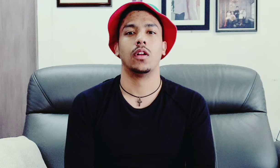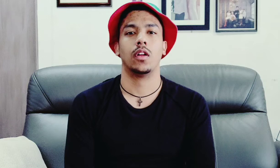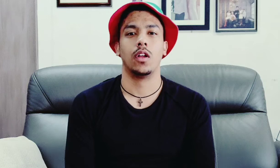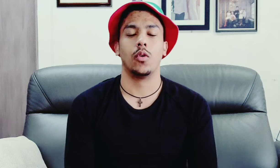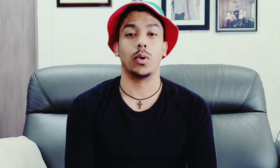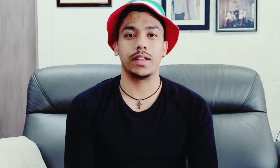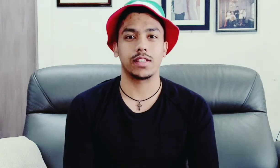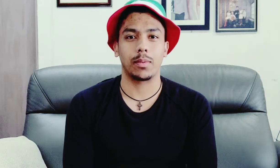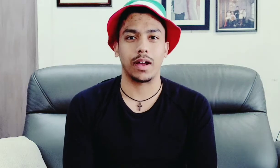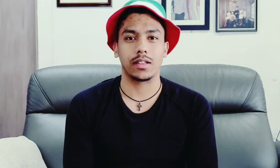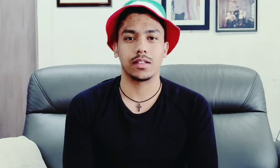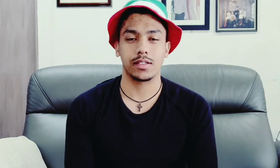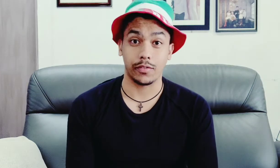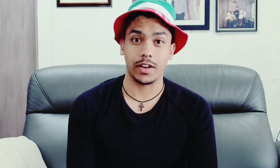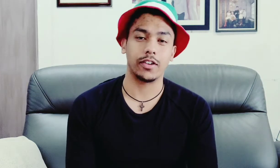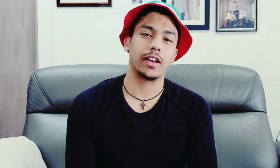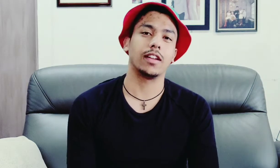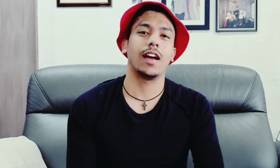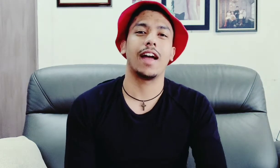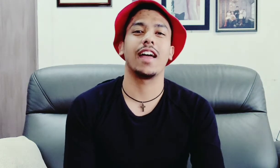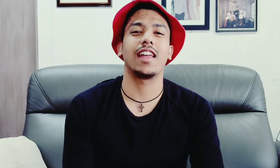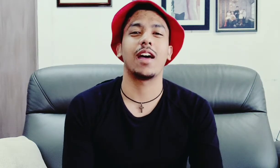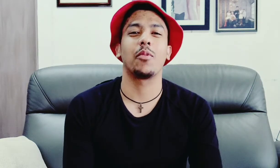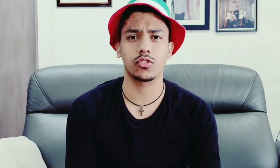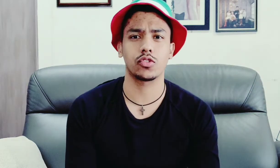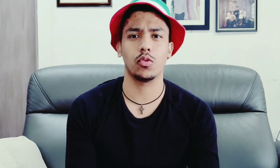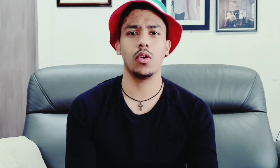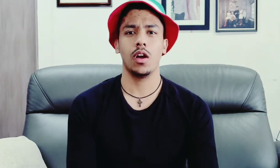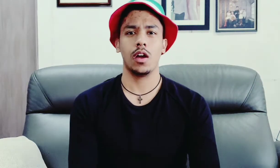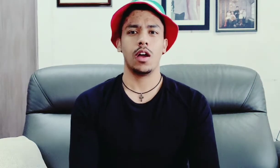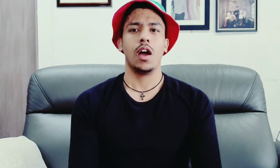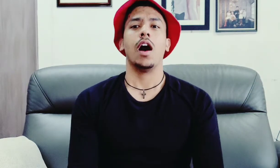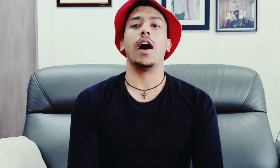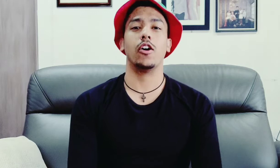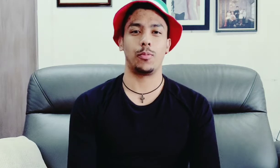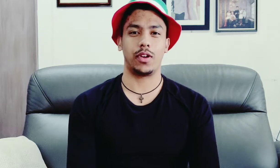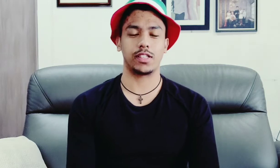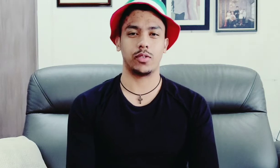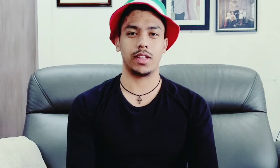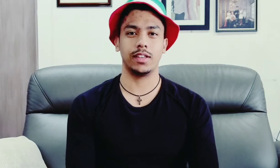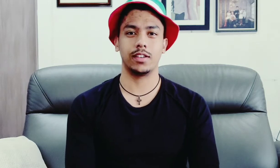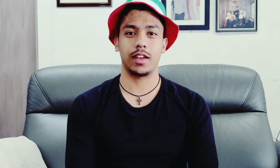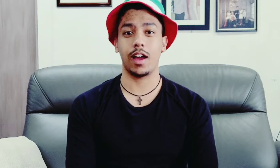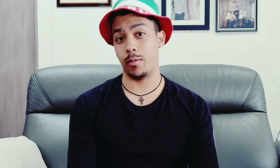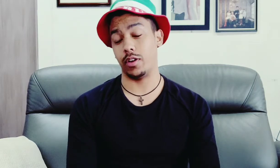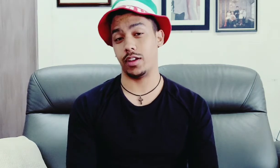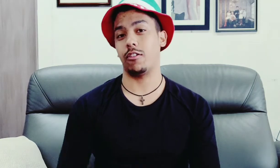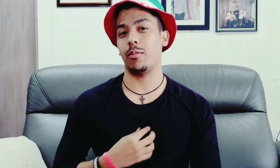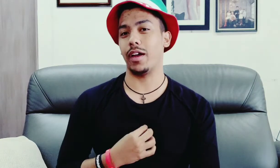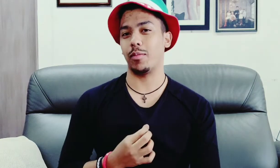what is up guys Stefan here again and so I hope you guys are ready okay I'm ready I got my